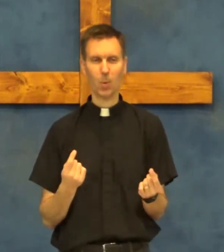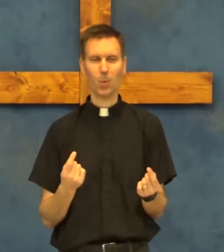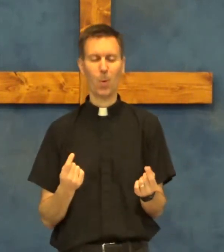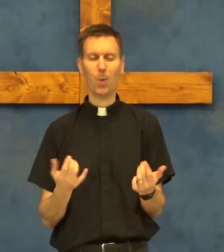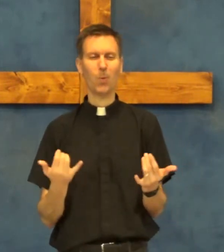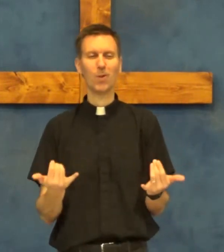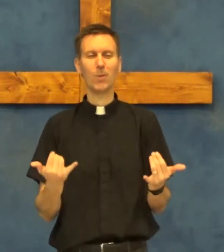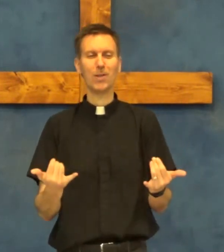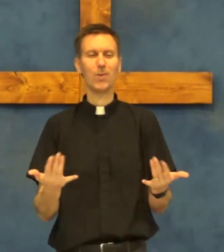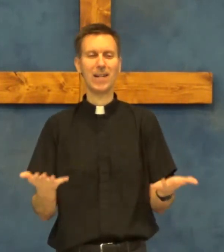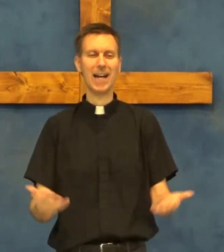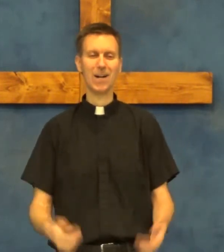what are we doing now